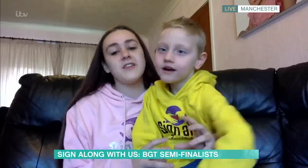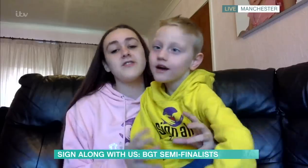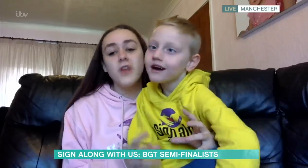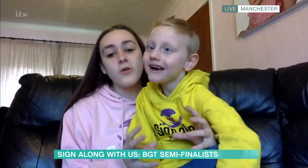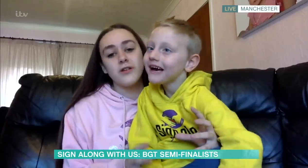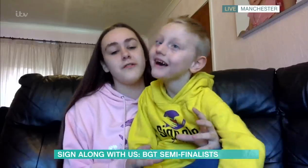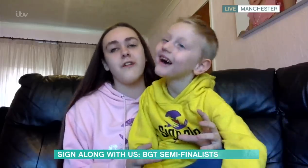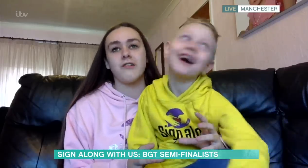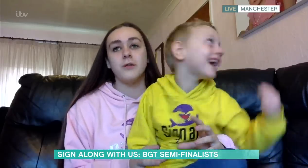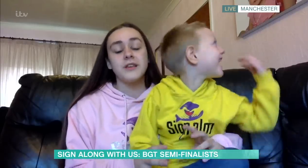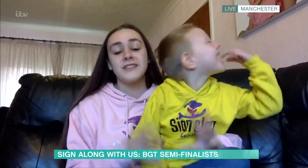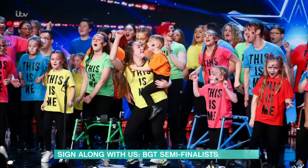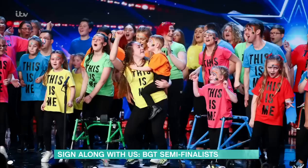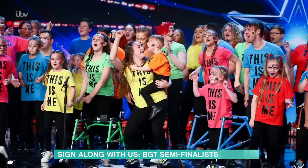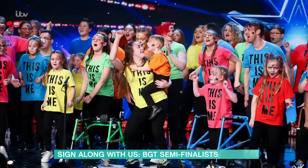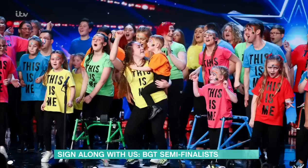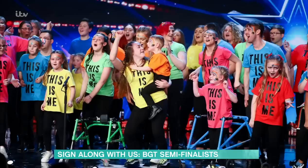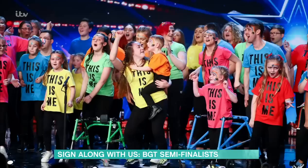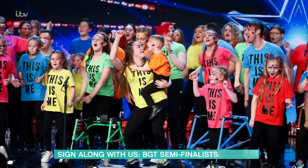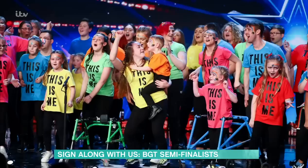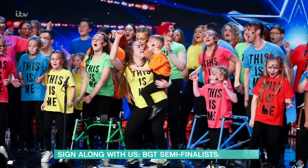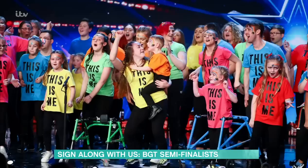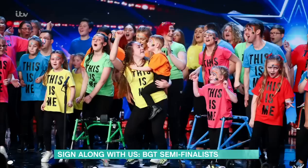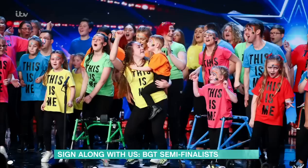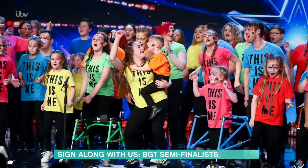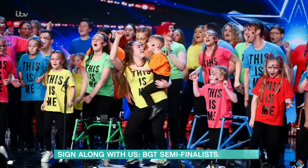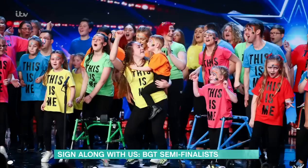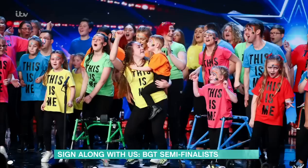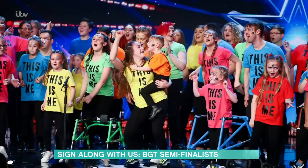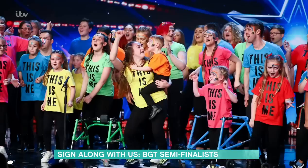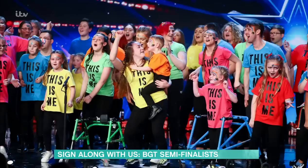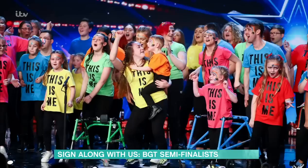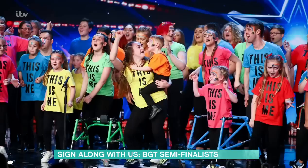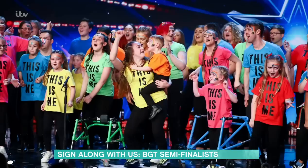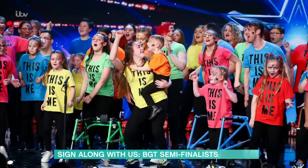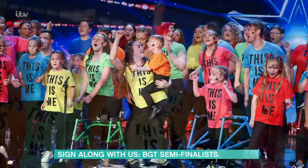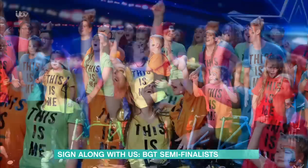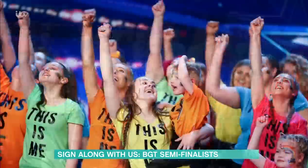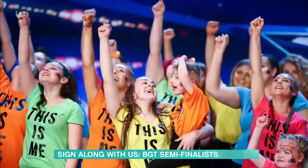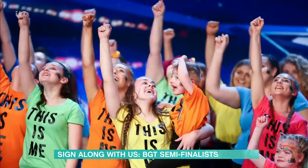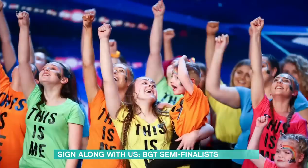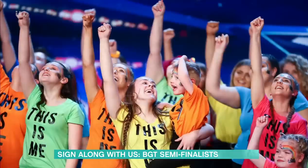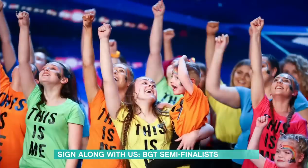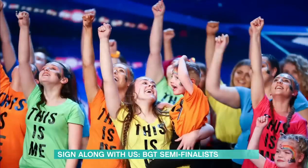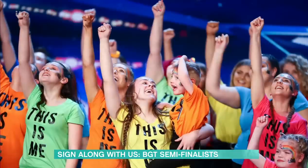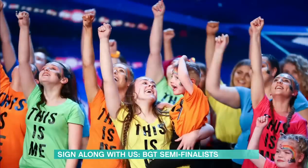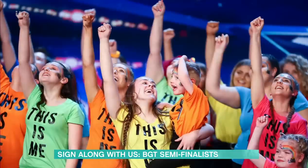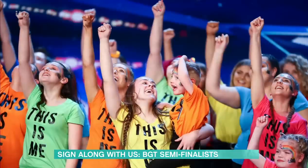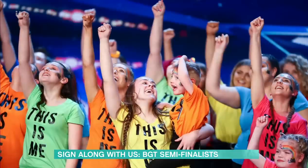so tough for our group because there's 70 members in our group. So obviously we haven't been able to meet up at all. We've just been